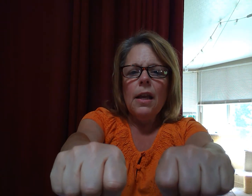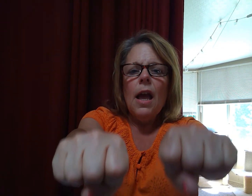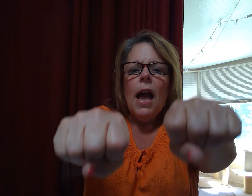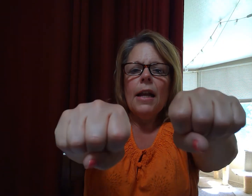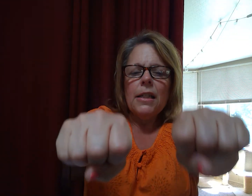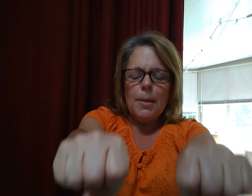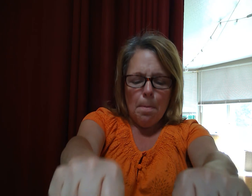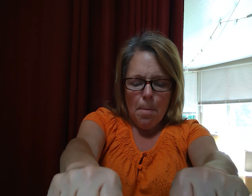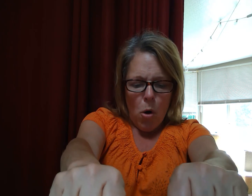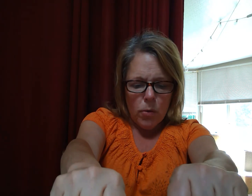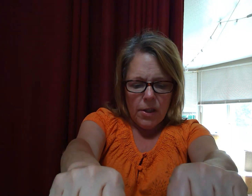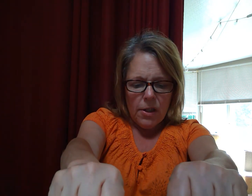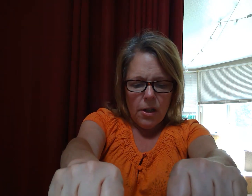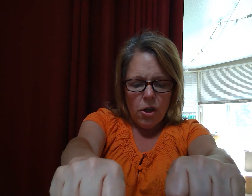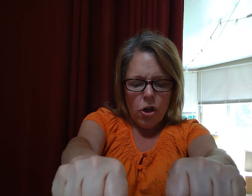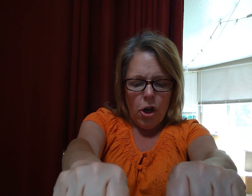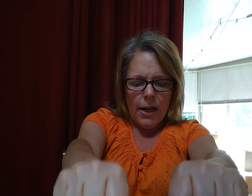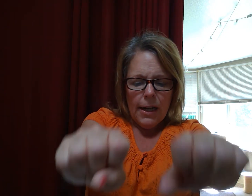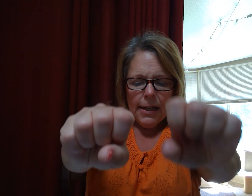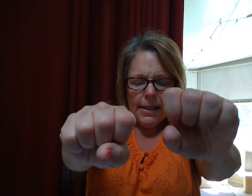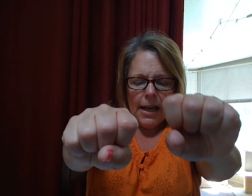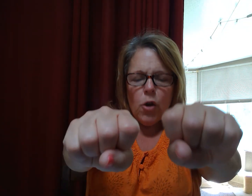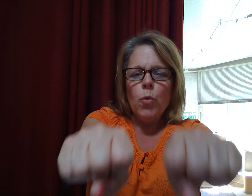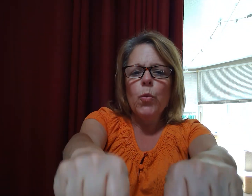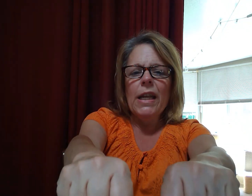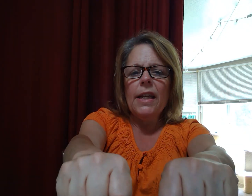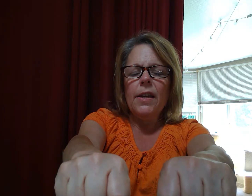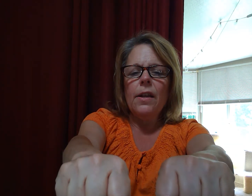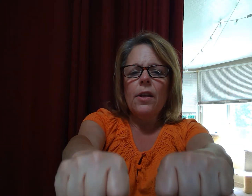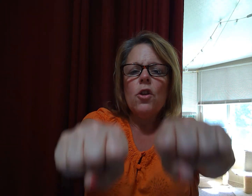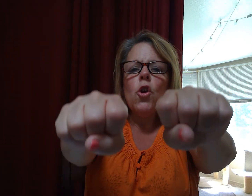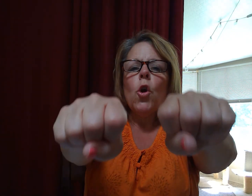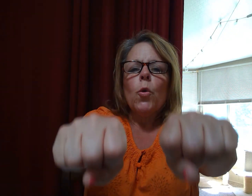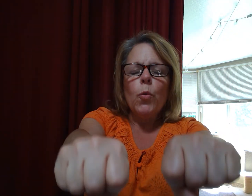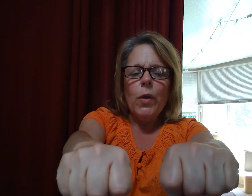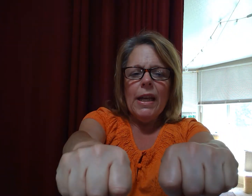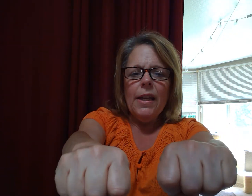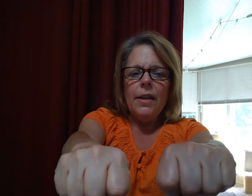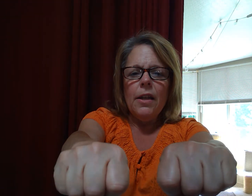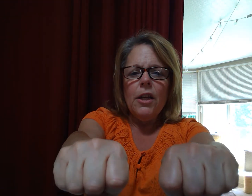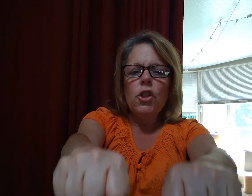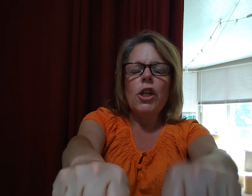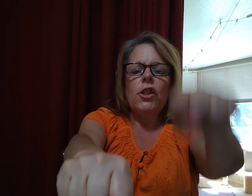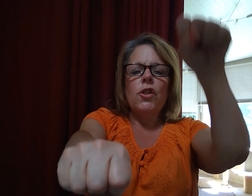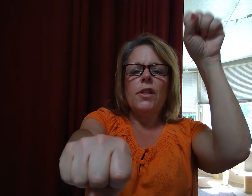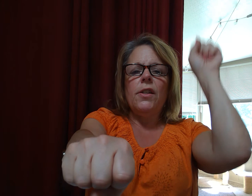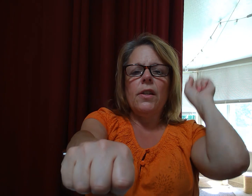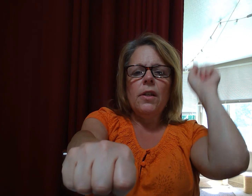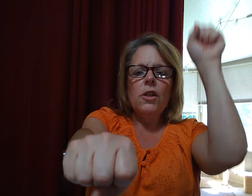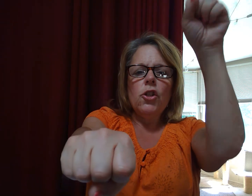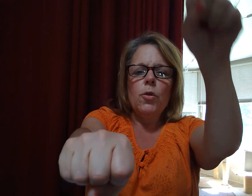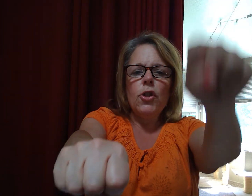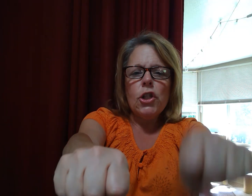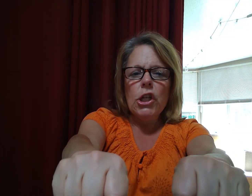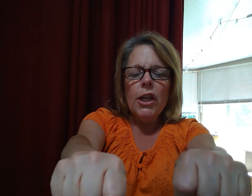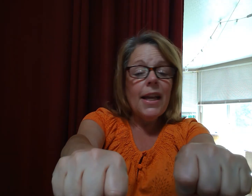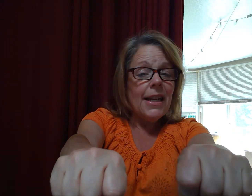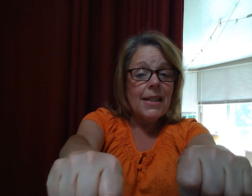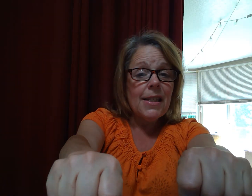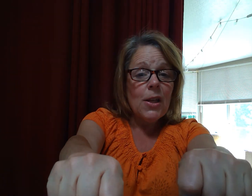it's most. Good. Good. Say read. Read. Read. the d to ch and it's